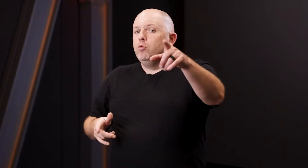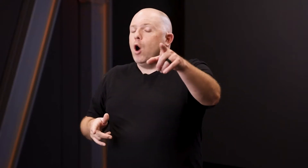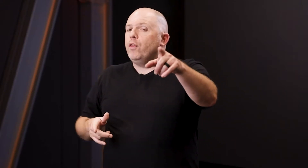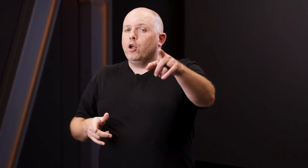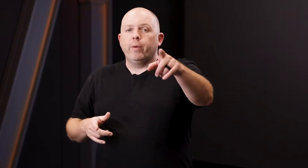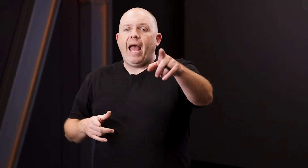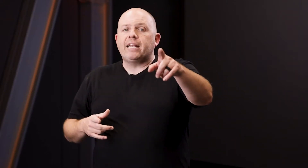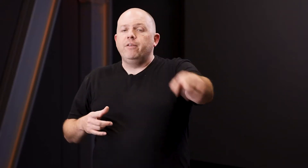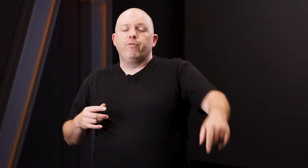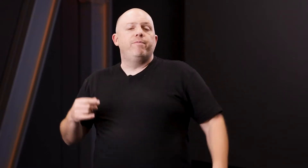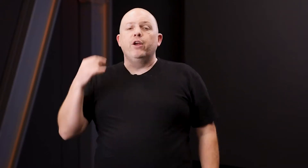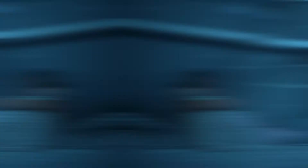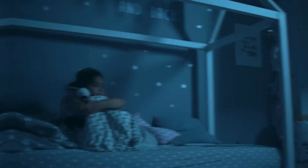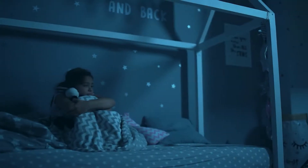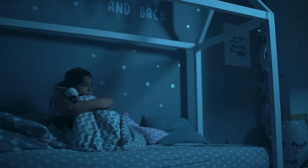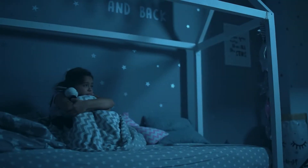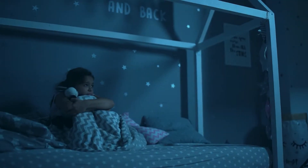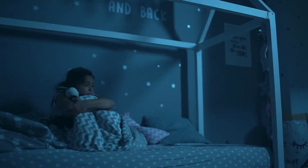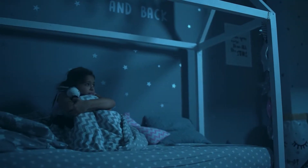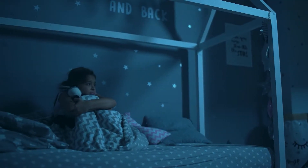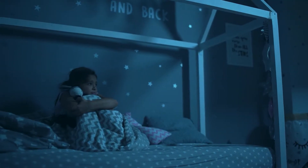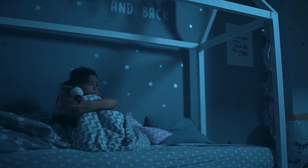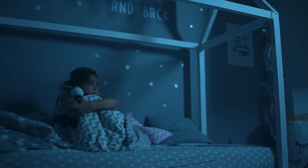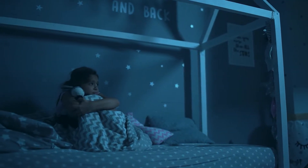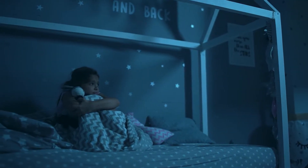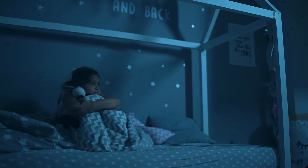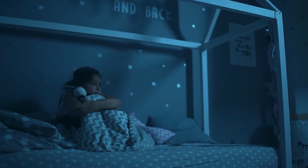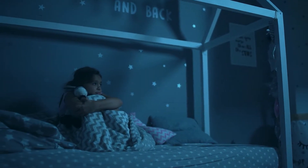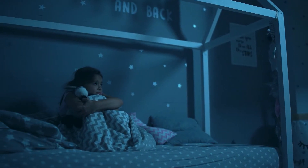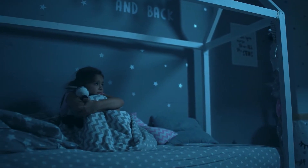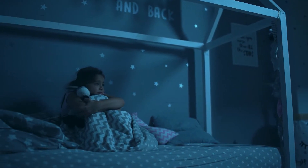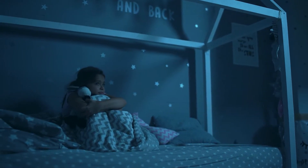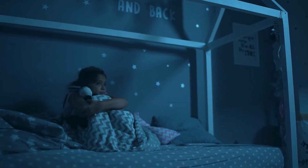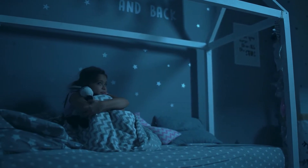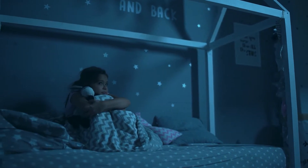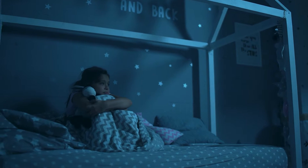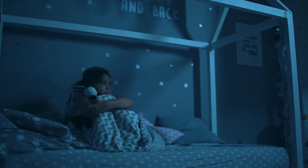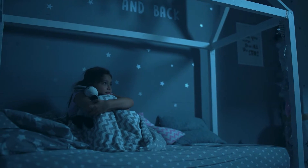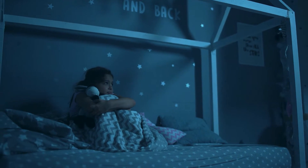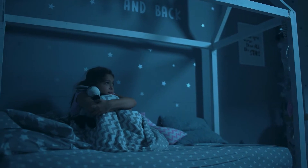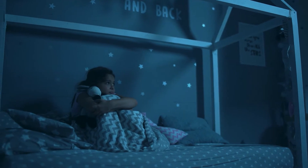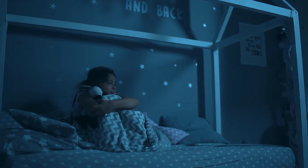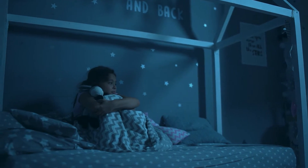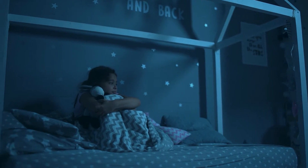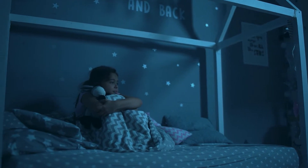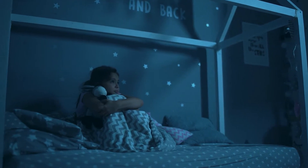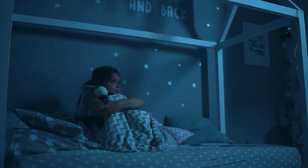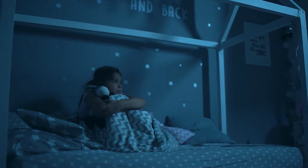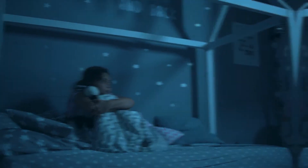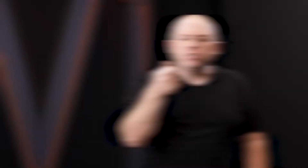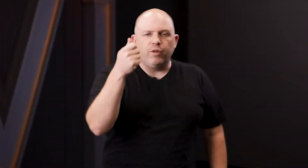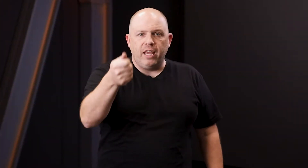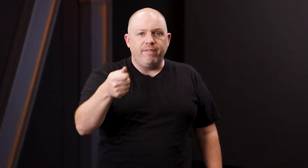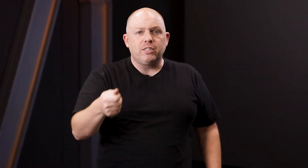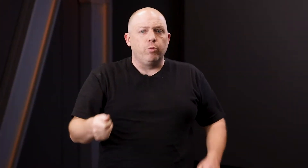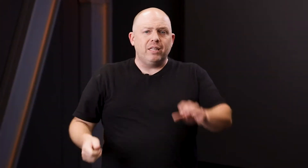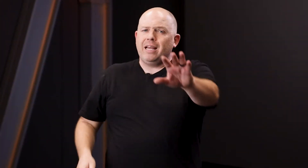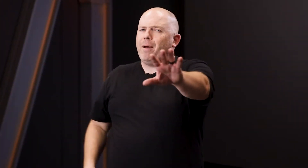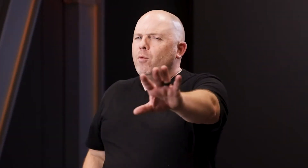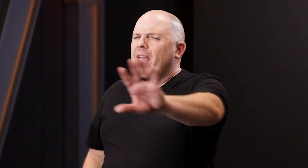know that you're reacting from fear. You know that fear has gotten in the way of you being able to successfully invest in real estate. by the way,